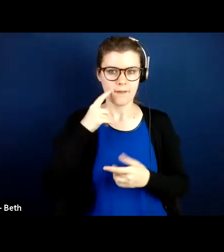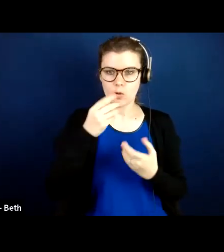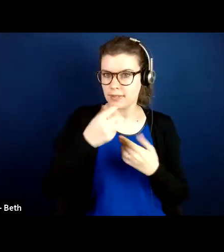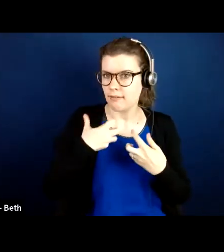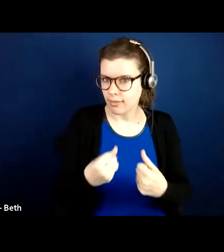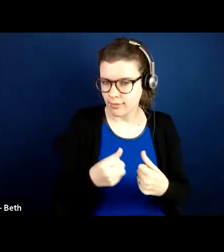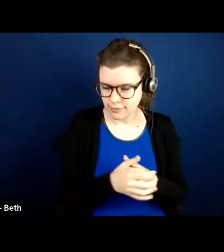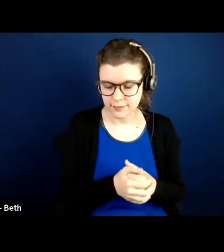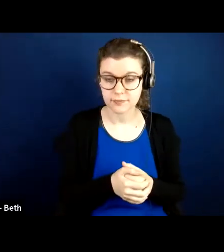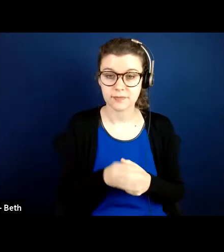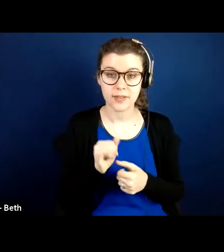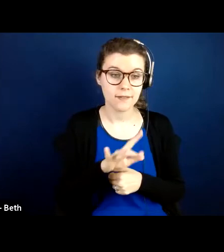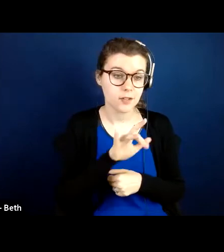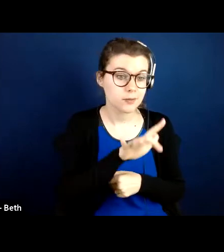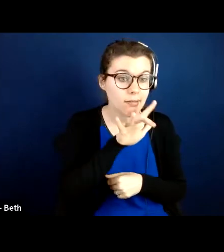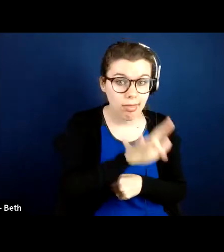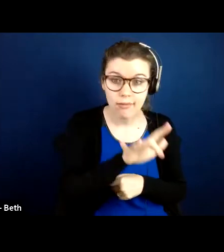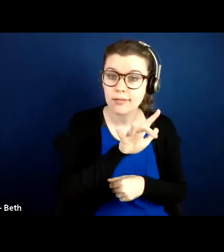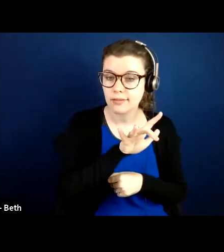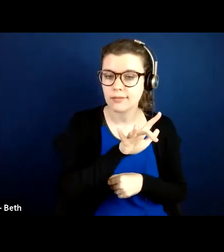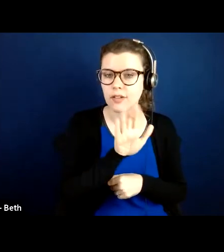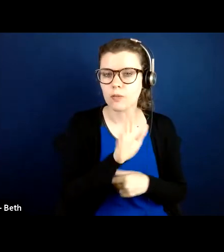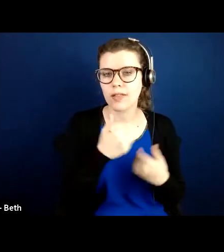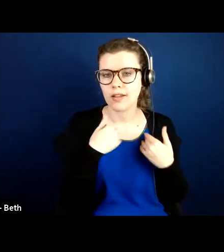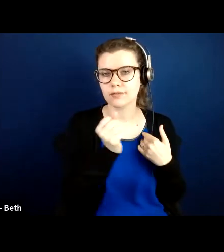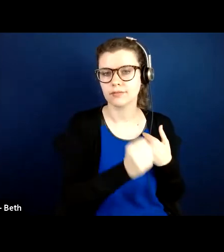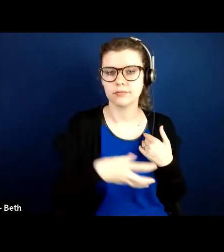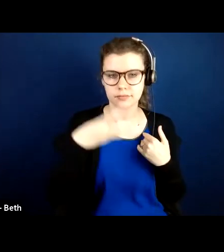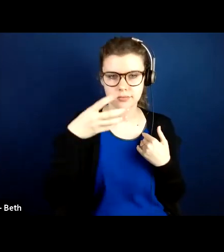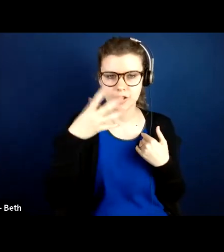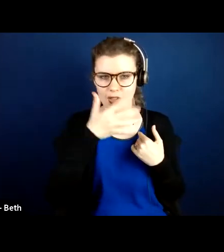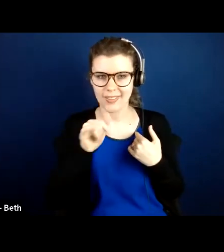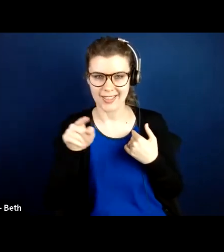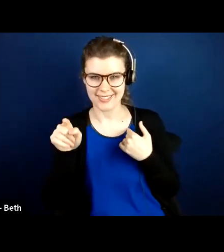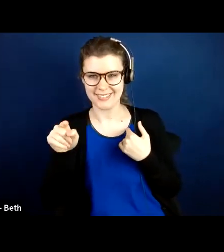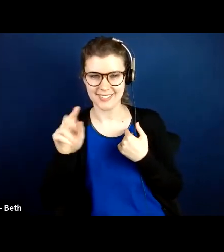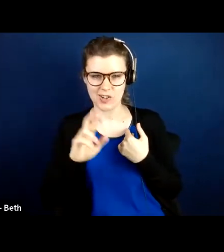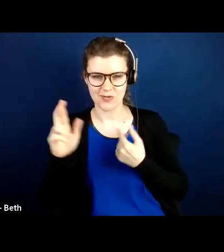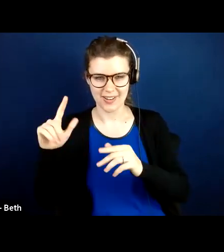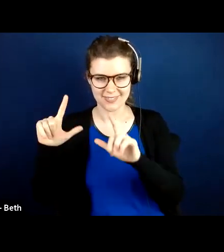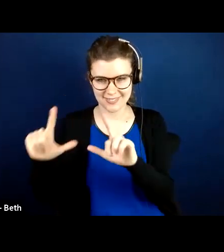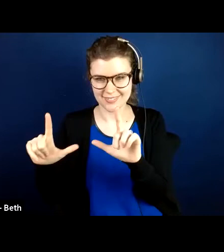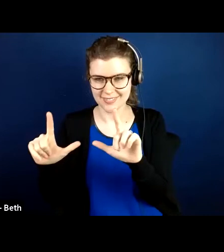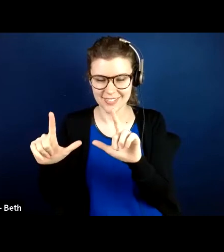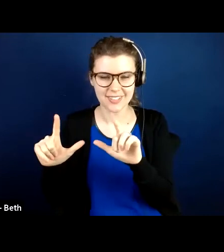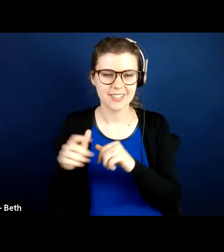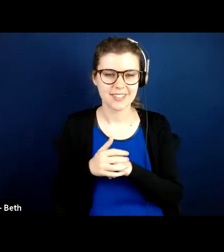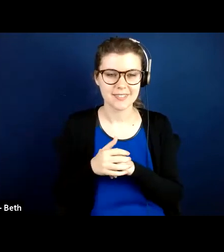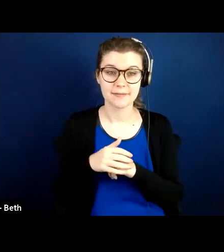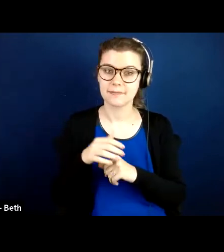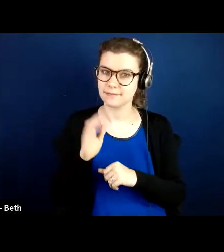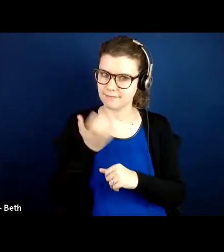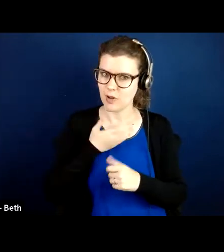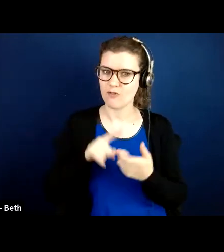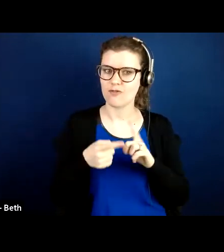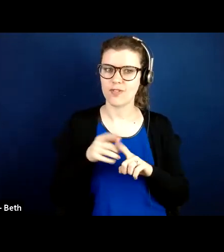If you were to click on one of those buttons, I have a content slide here. We have our good friend, Mike Beers. It looks like he's grabbing